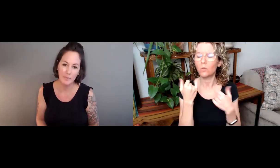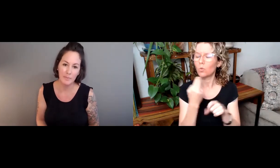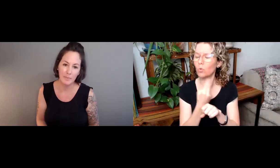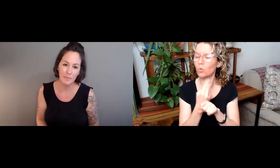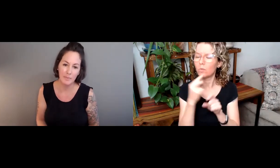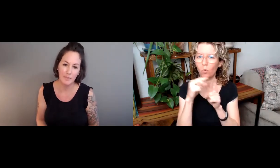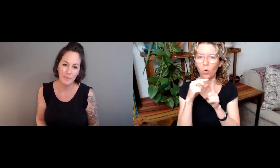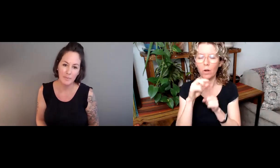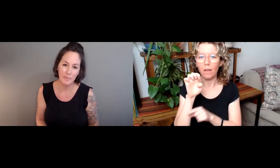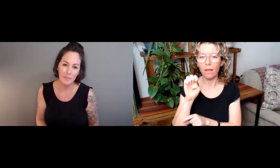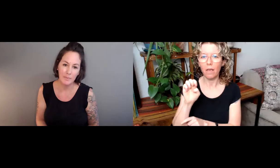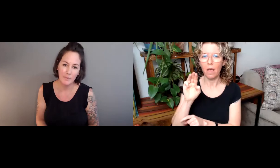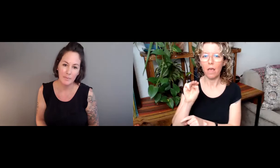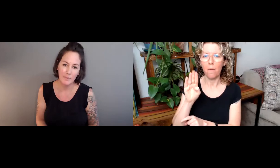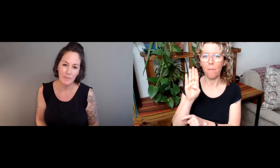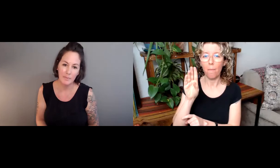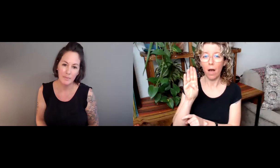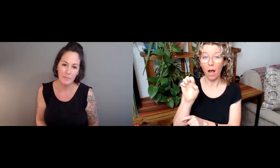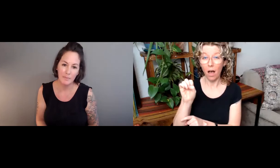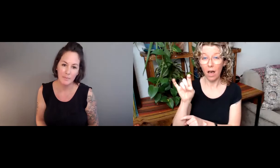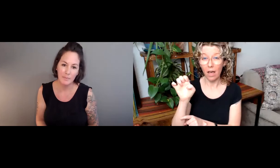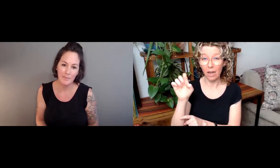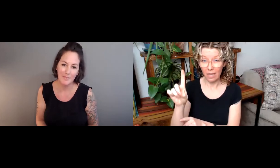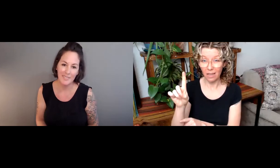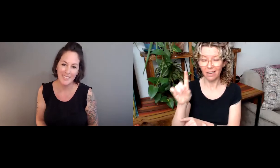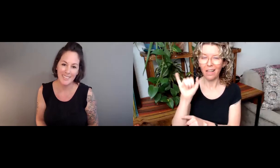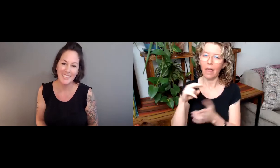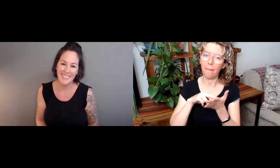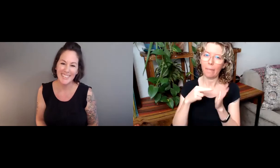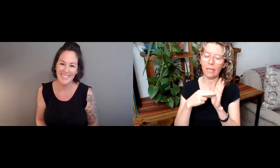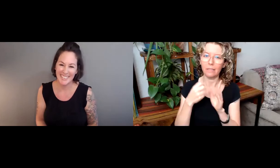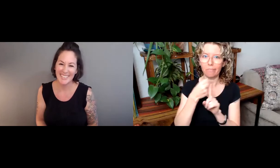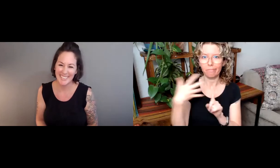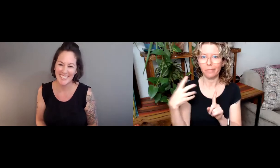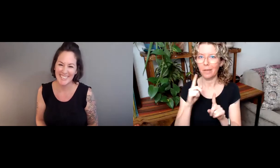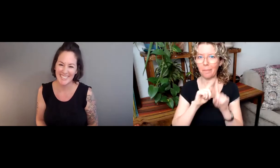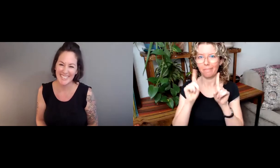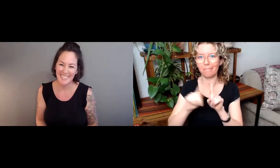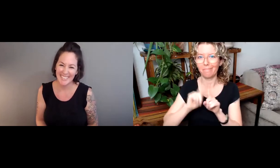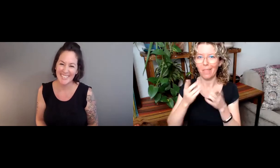And many people are now using the term embodied.